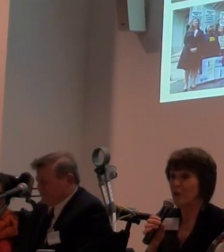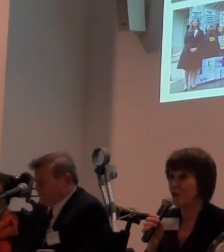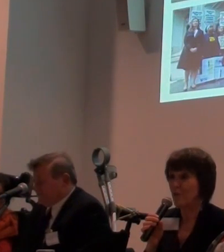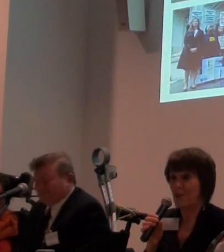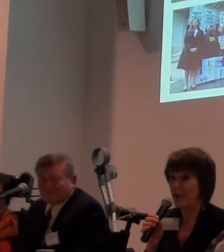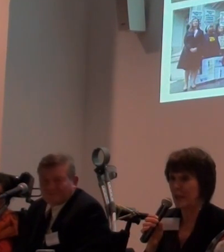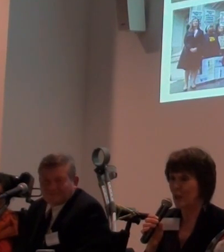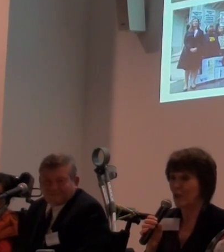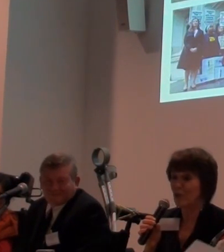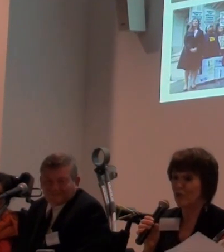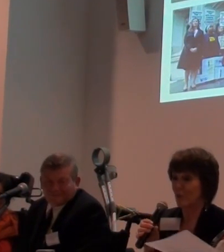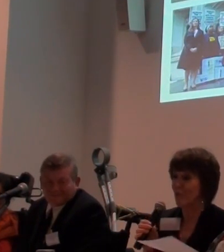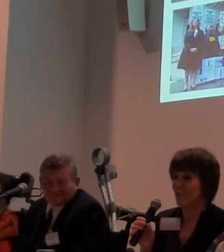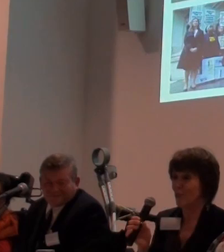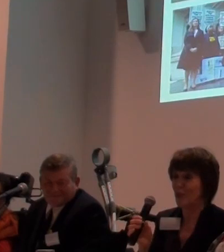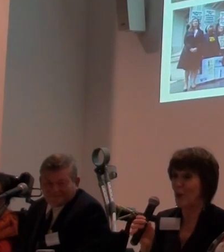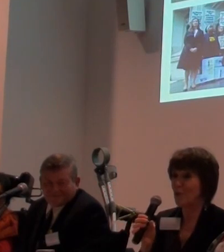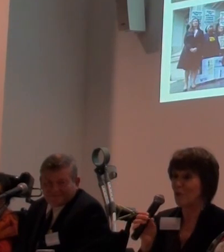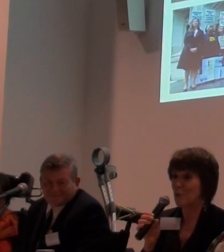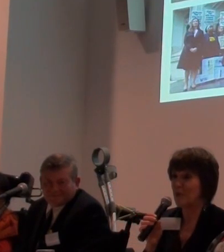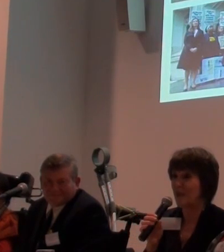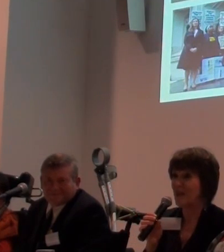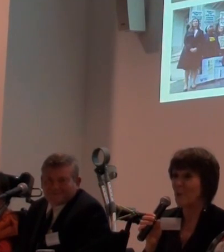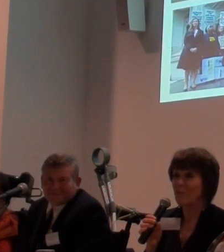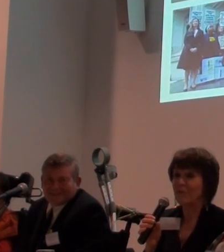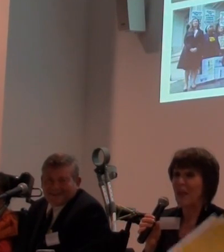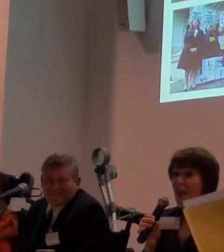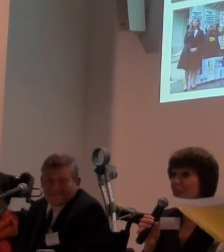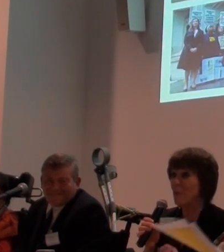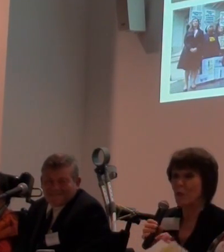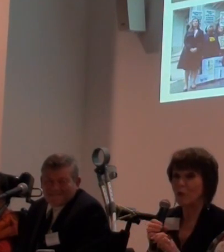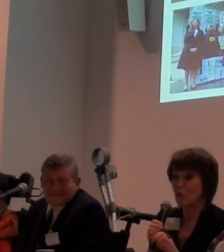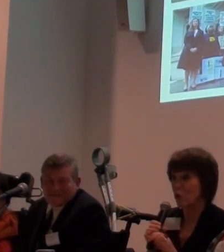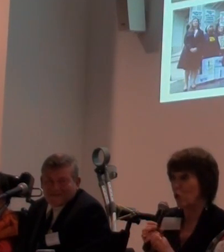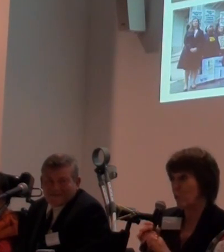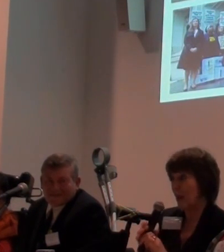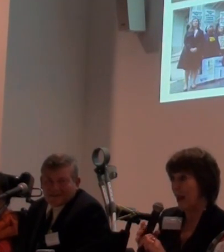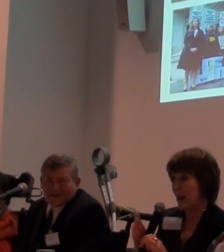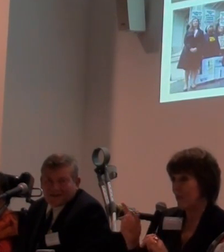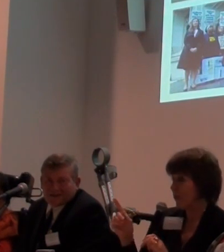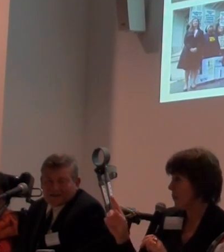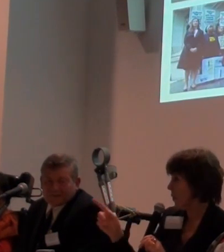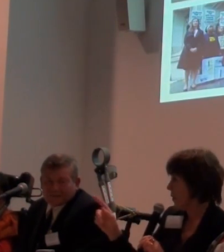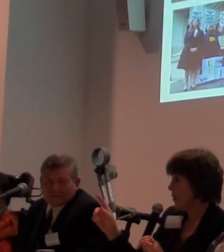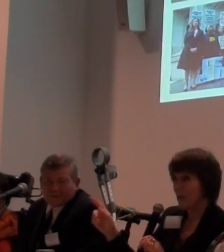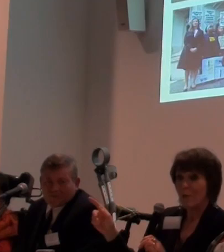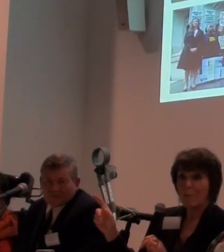She's going to say very little because she knows it's all you say. And then we've got a short play